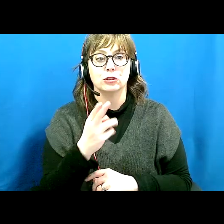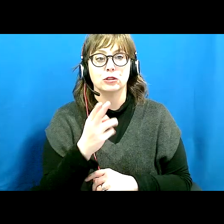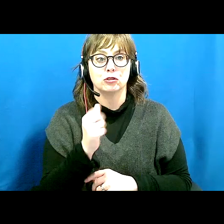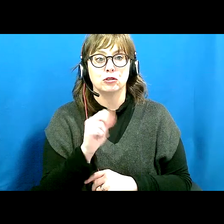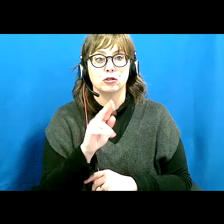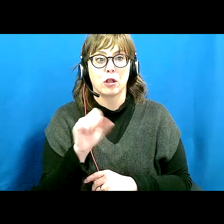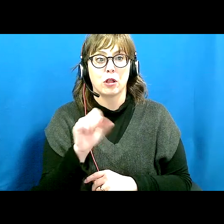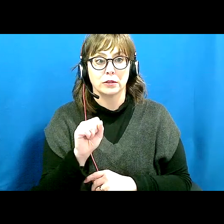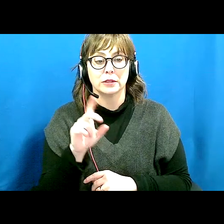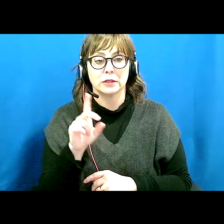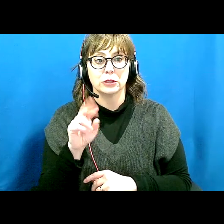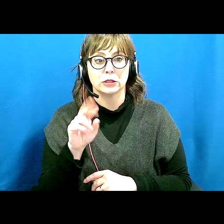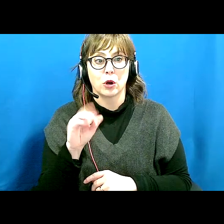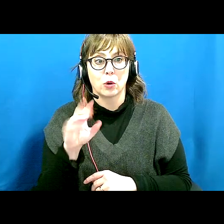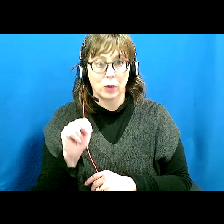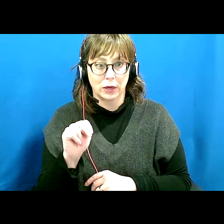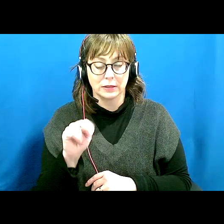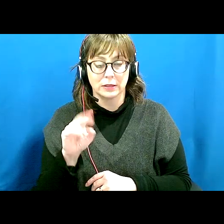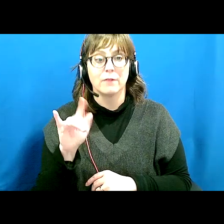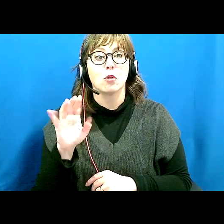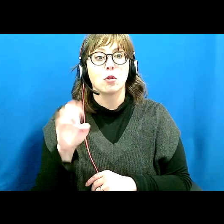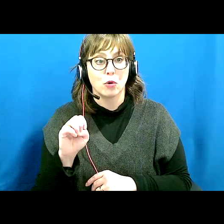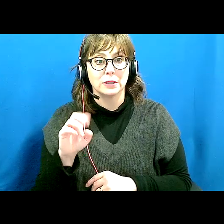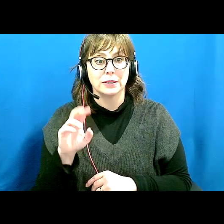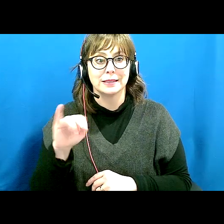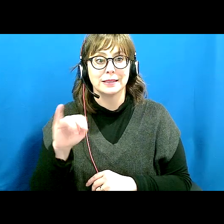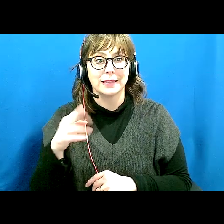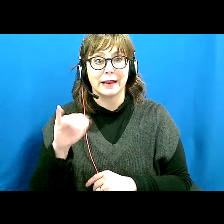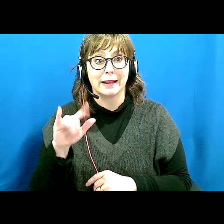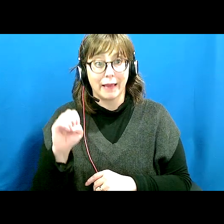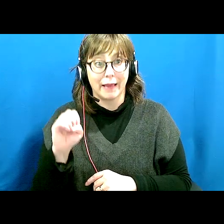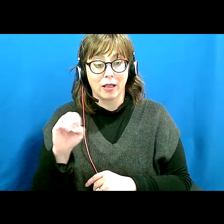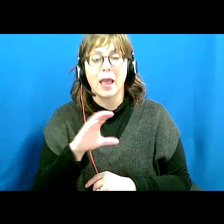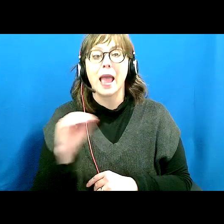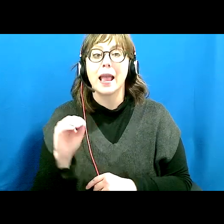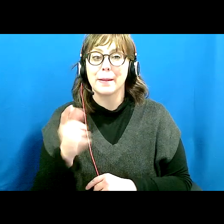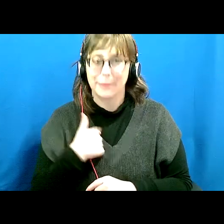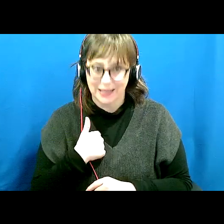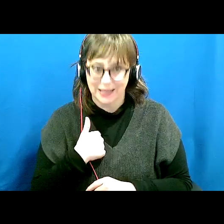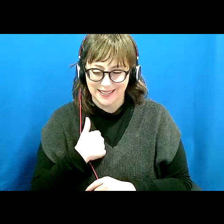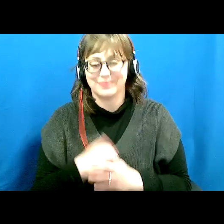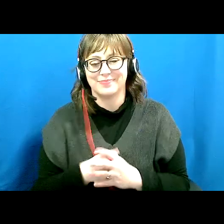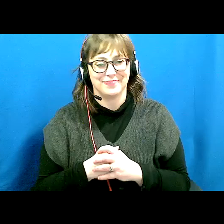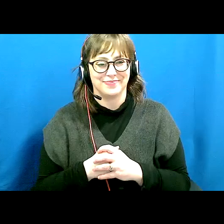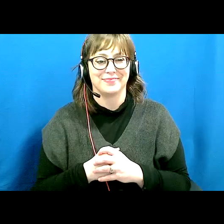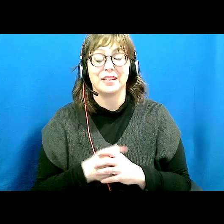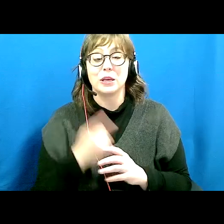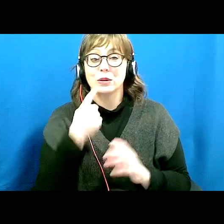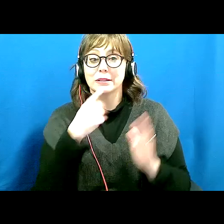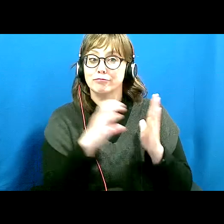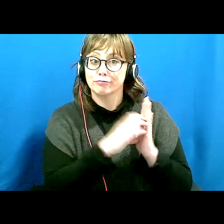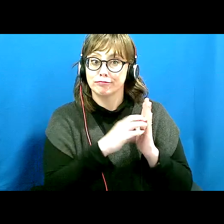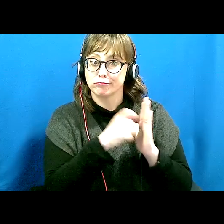Florence Nightingale, and Me. And if you look at this article, it's a